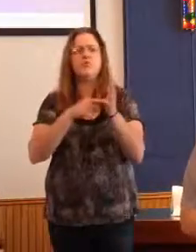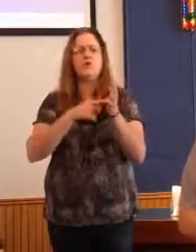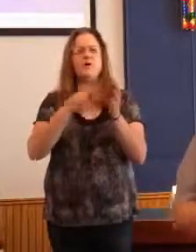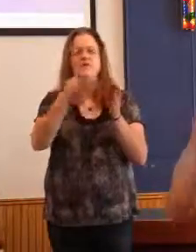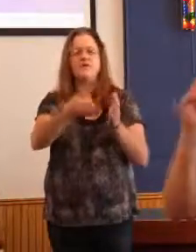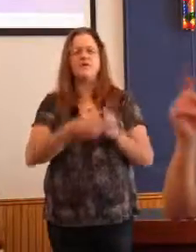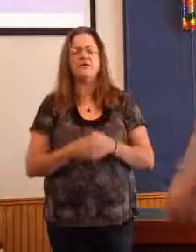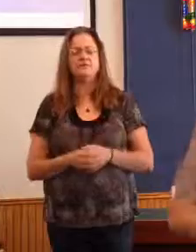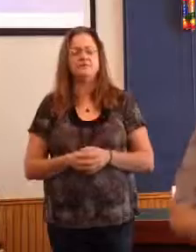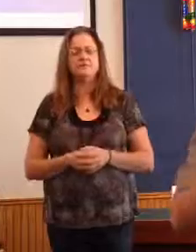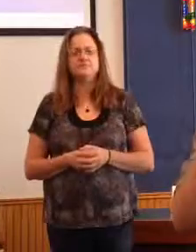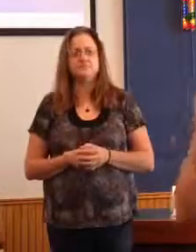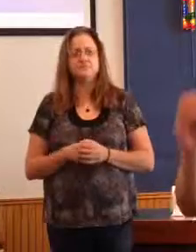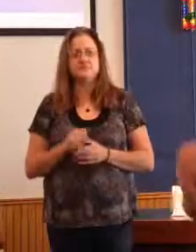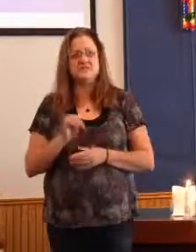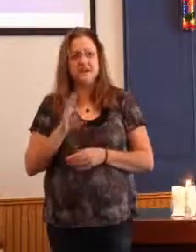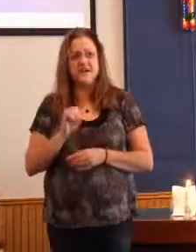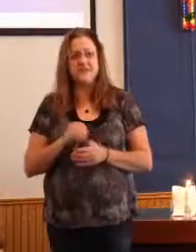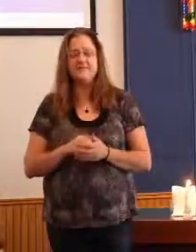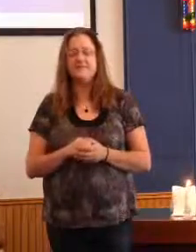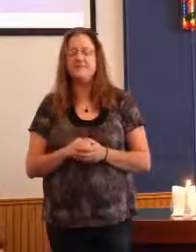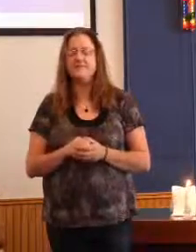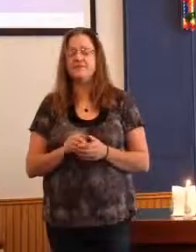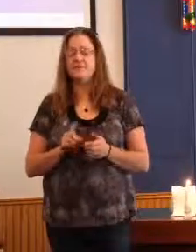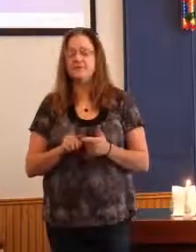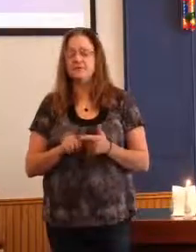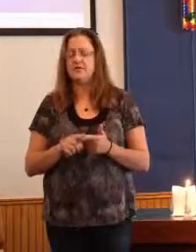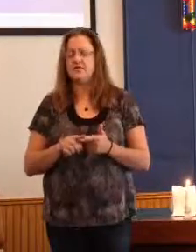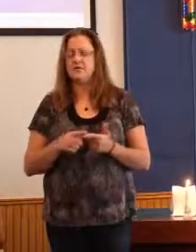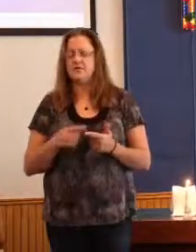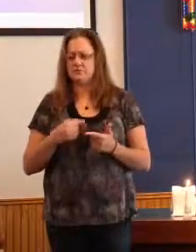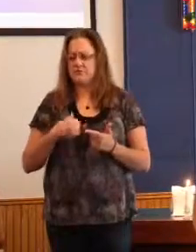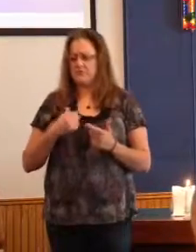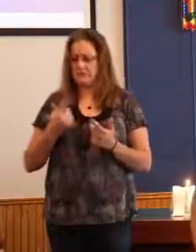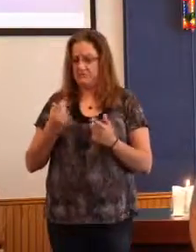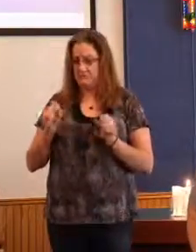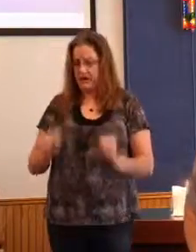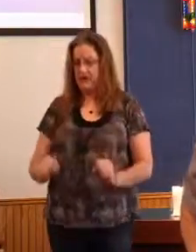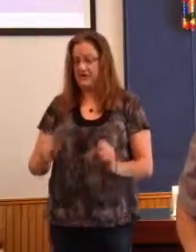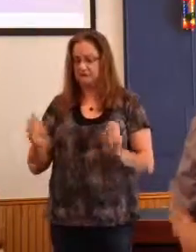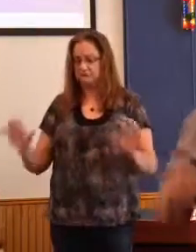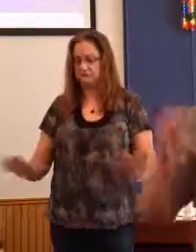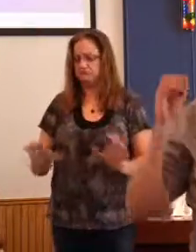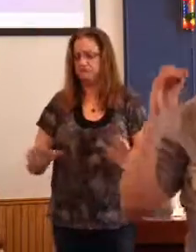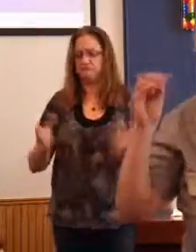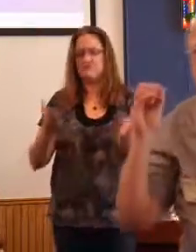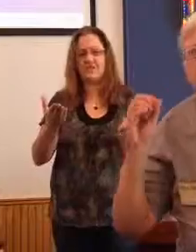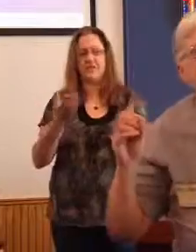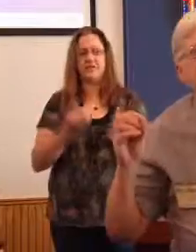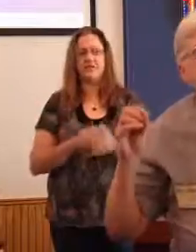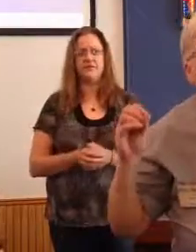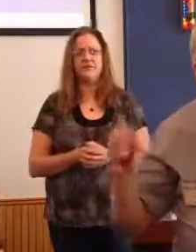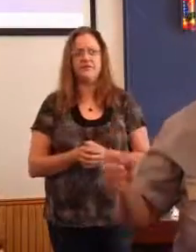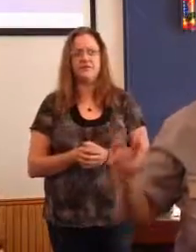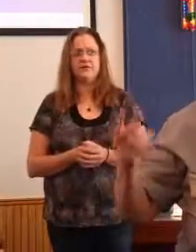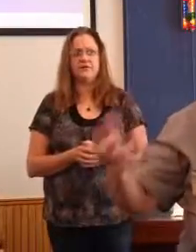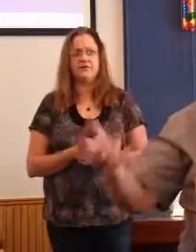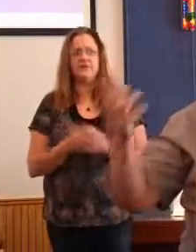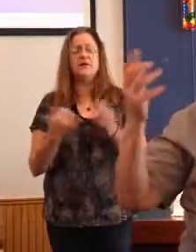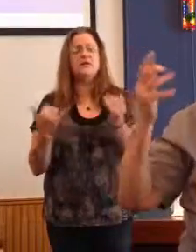See if it's safe. See if we can actually do what we're called to do. Now, in this morning's reading, which is from